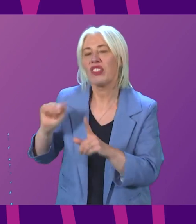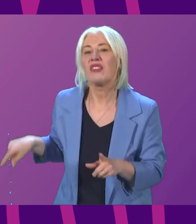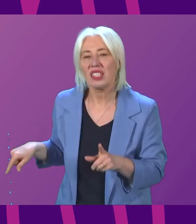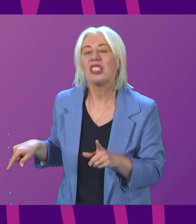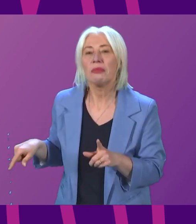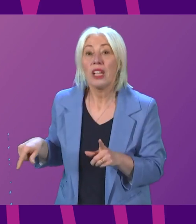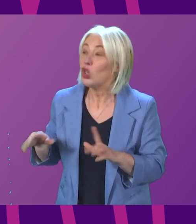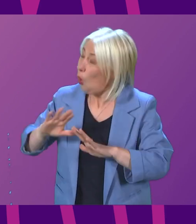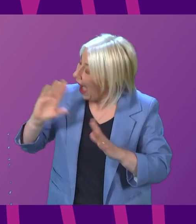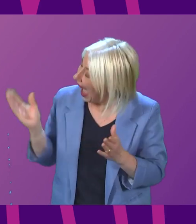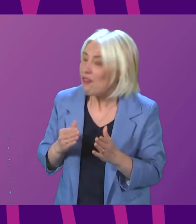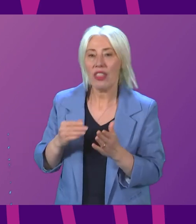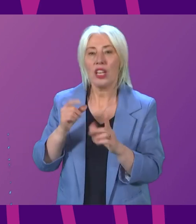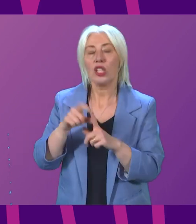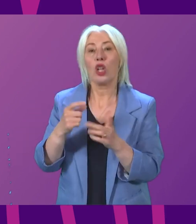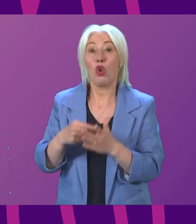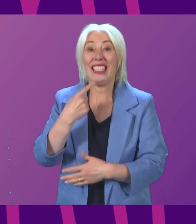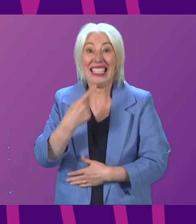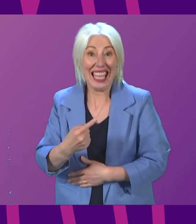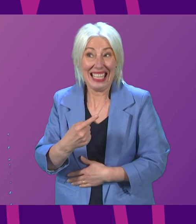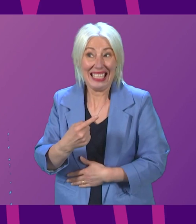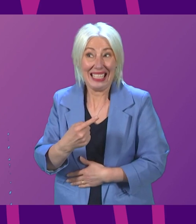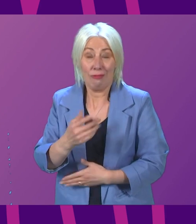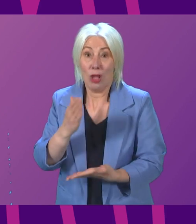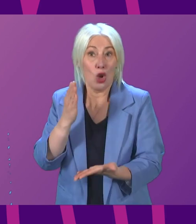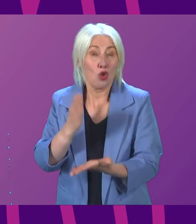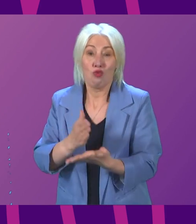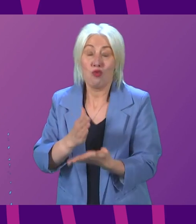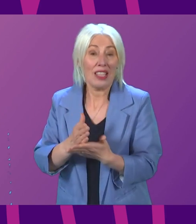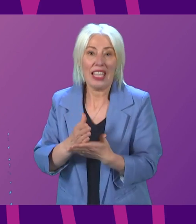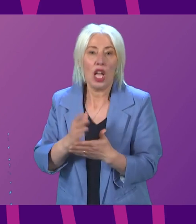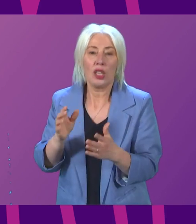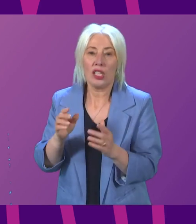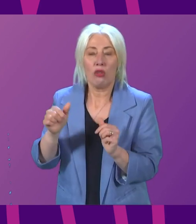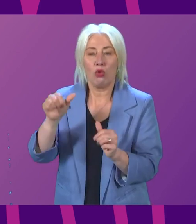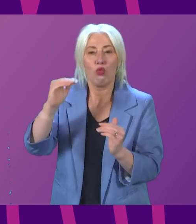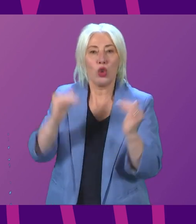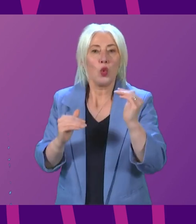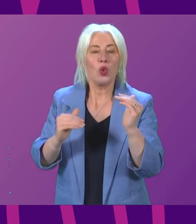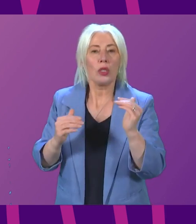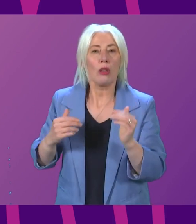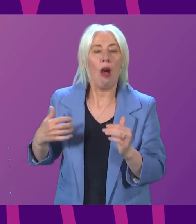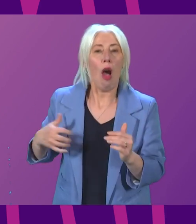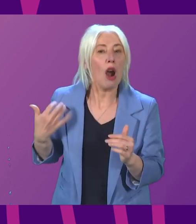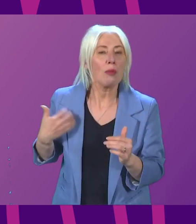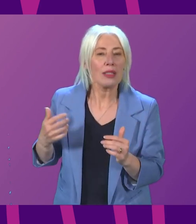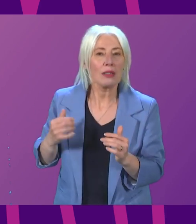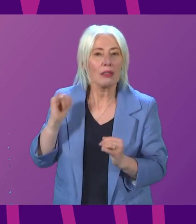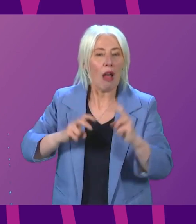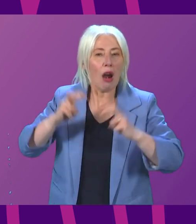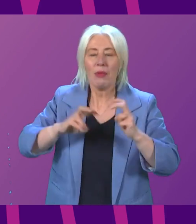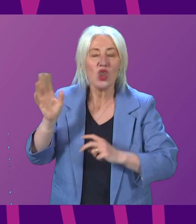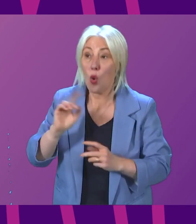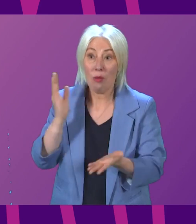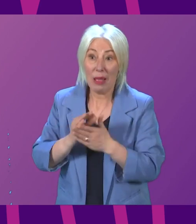And therefore, everything Douglas Ross has just said actually makes the argument, doesn't detract from the argument, it makes the argument for this